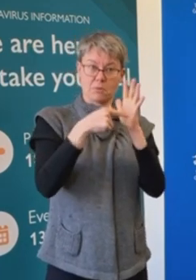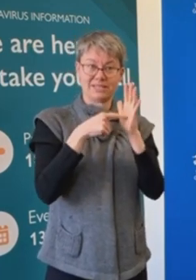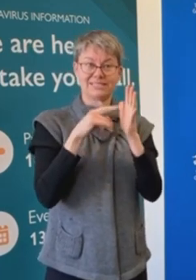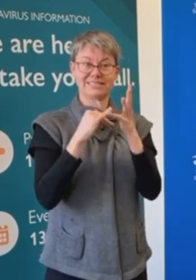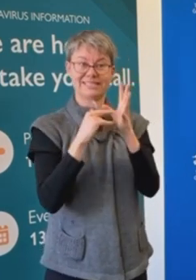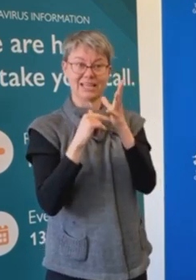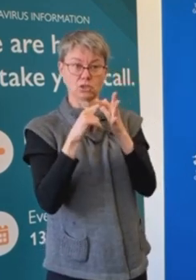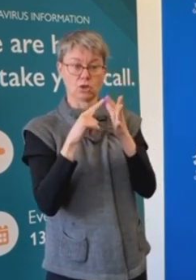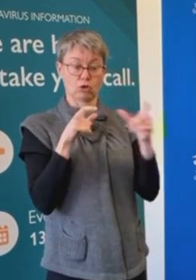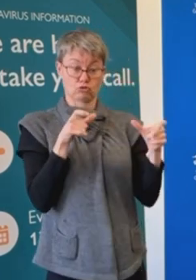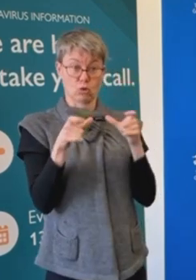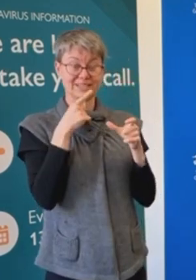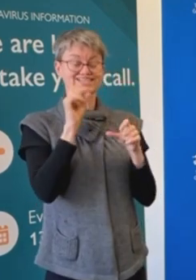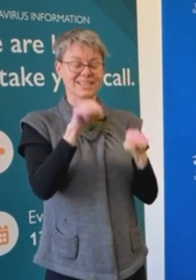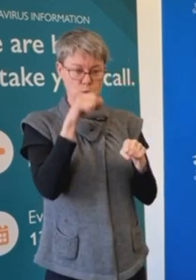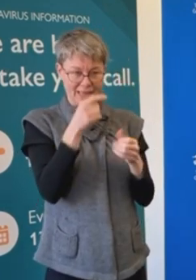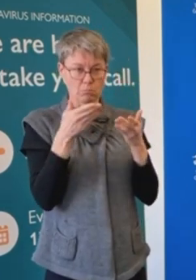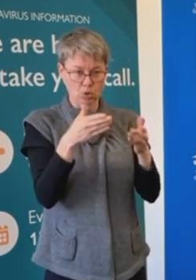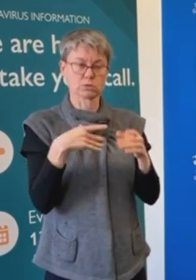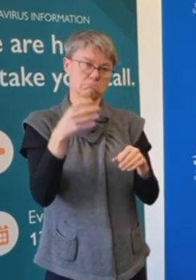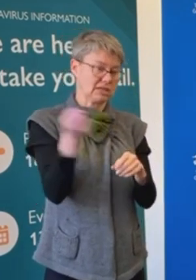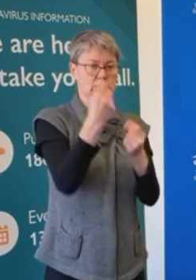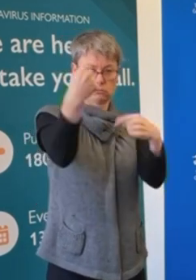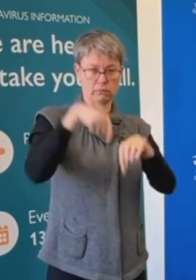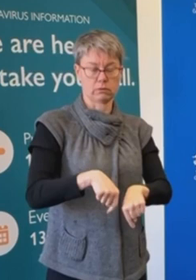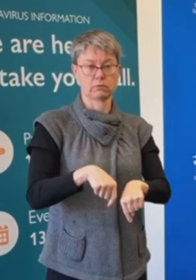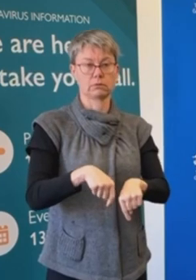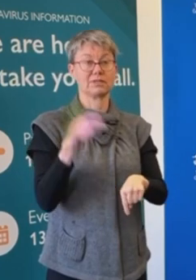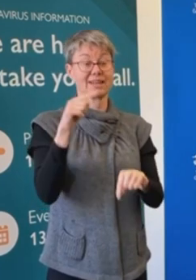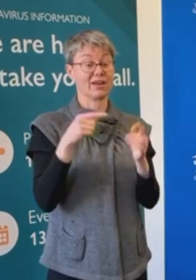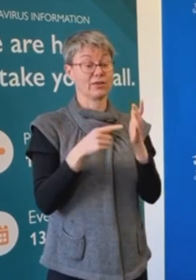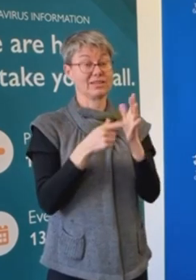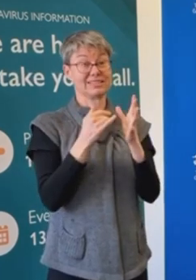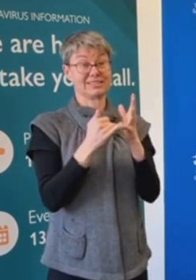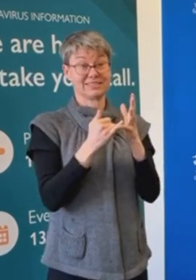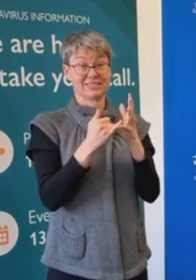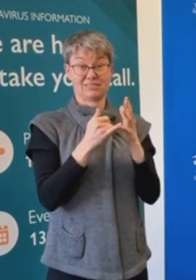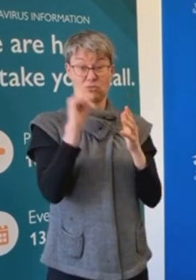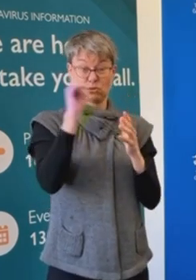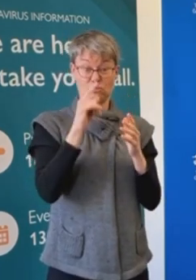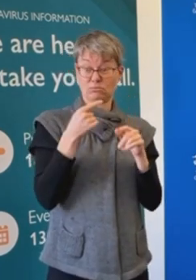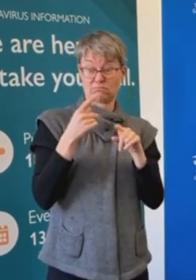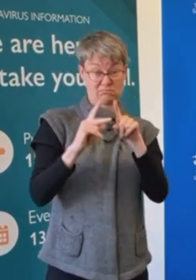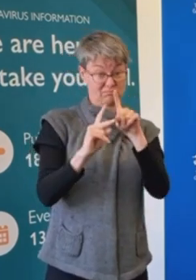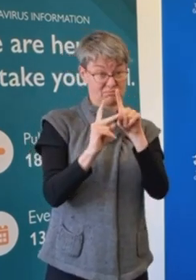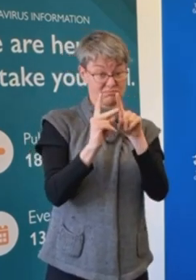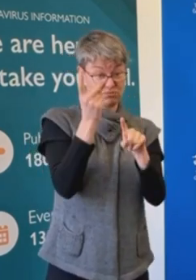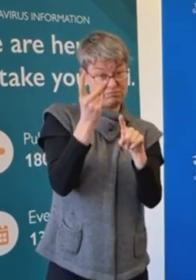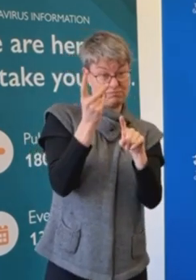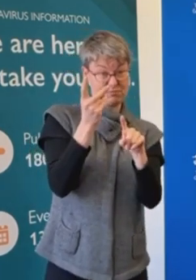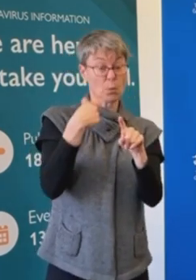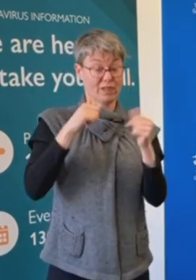Comptroller. The current Tassie travel pass will be cancelled at 2pm today and anyone wishing to end it will need to